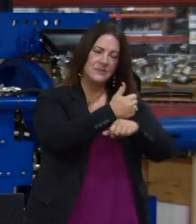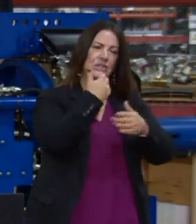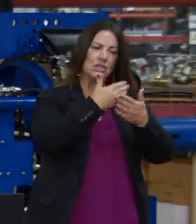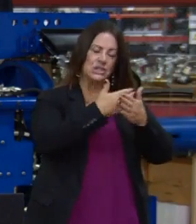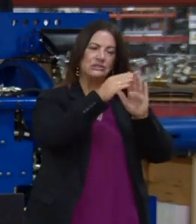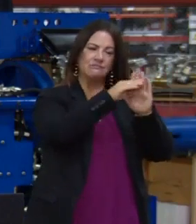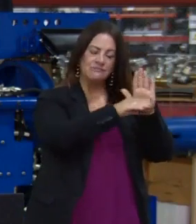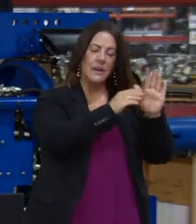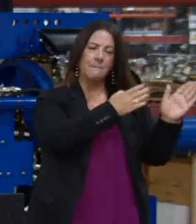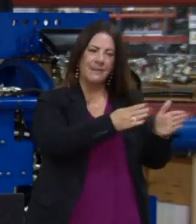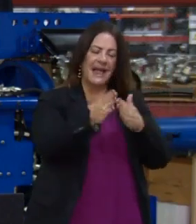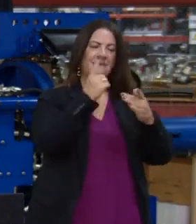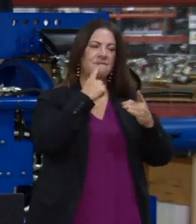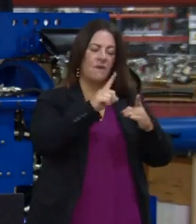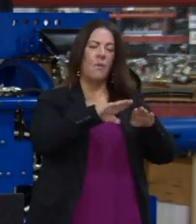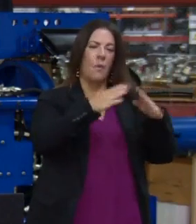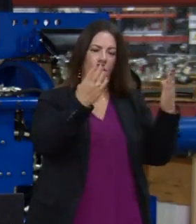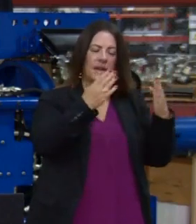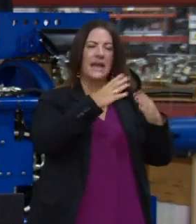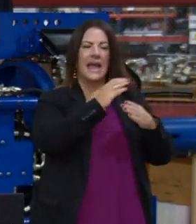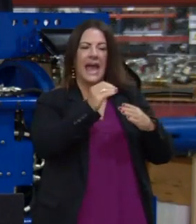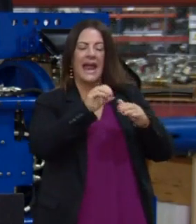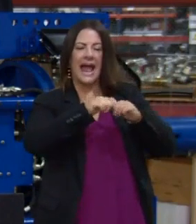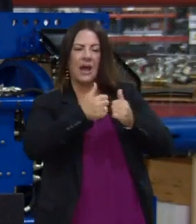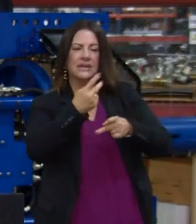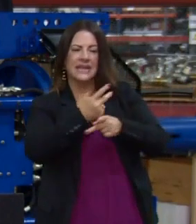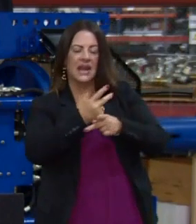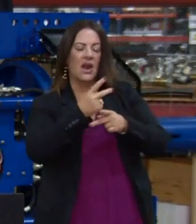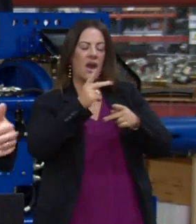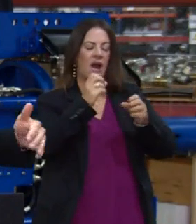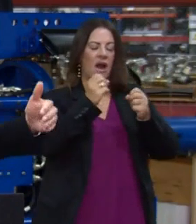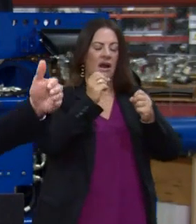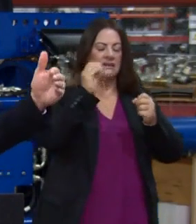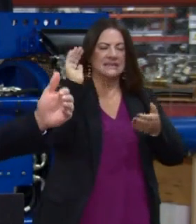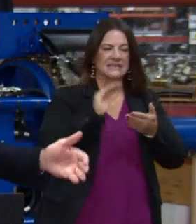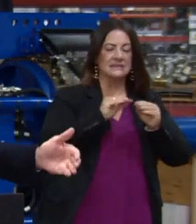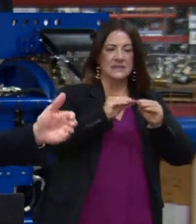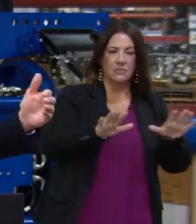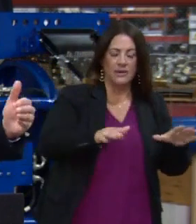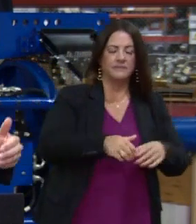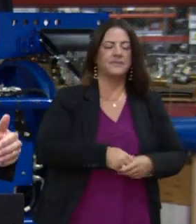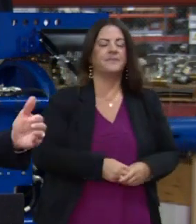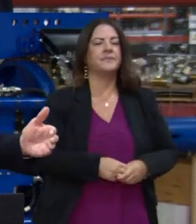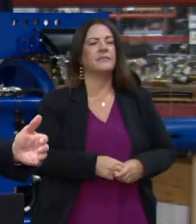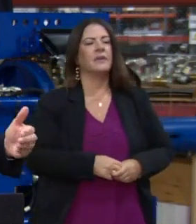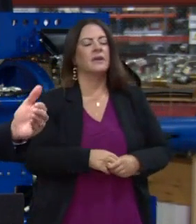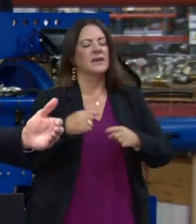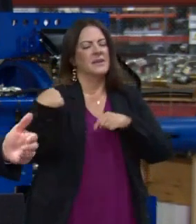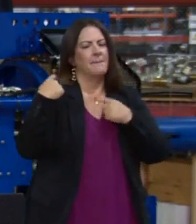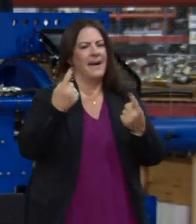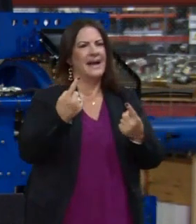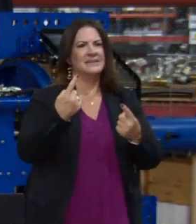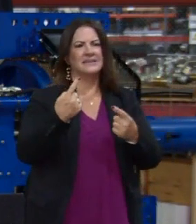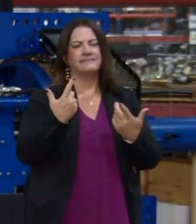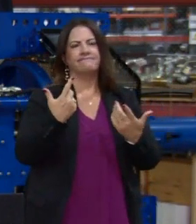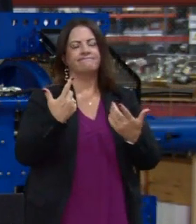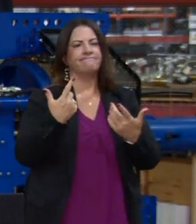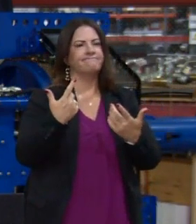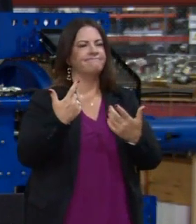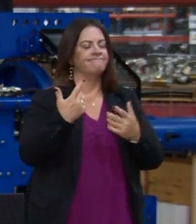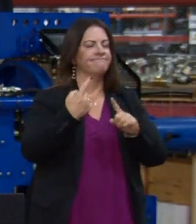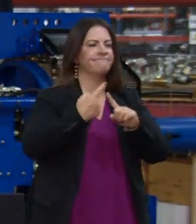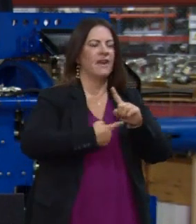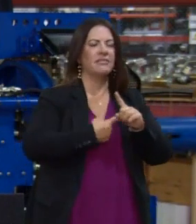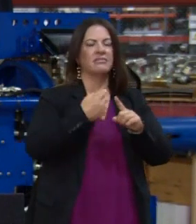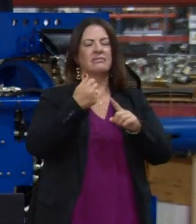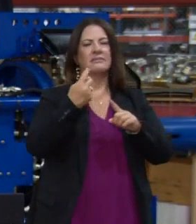As it relates to Imperial County, we've made it abundantly clear over the course of many, many weeks, arguably over the course of